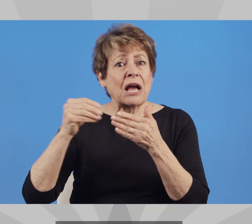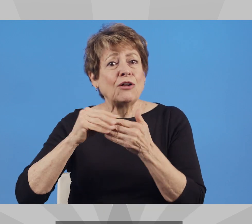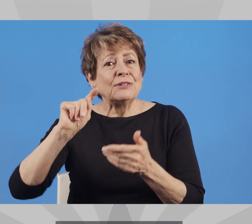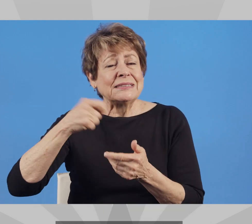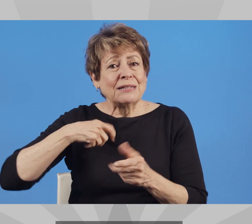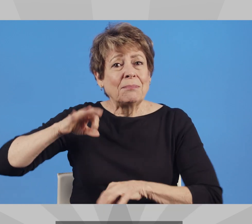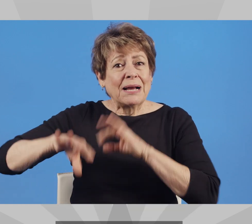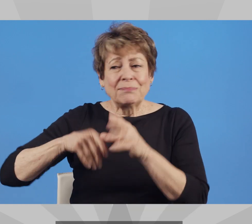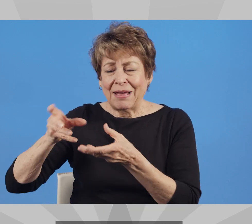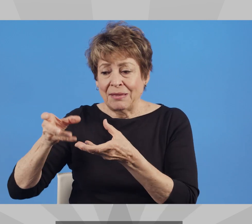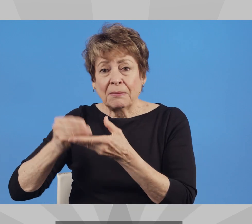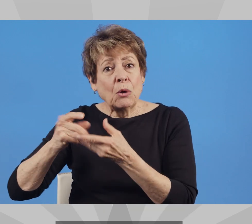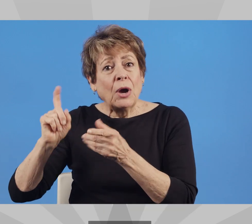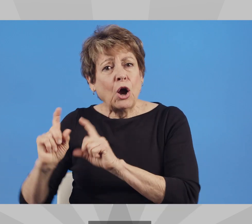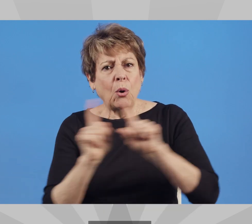no accountability.